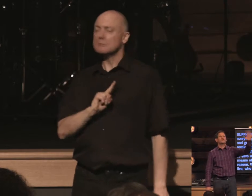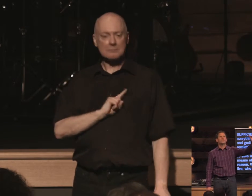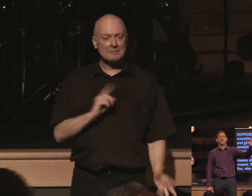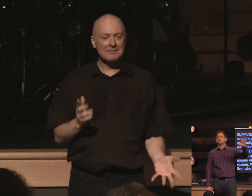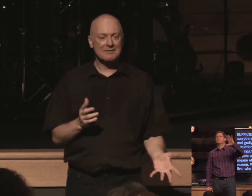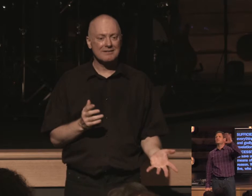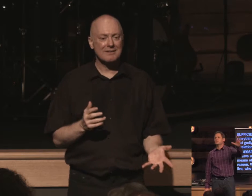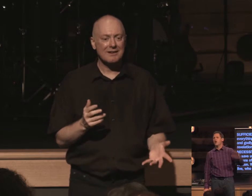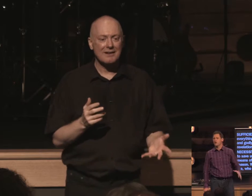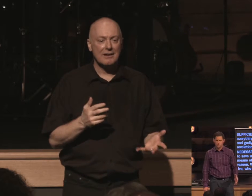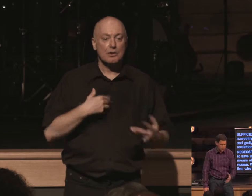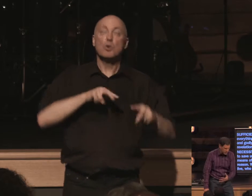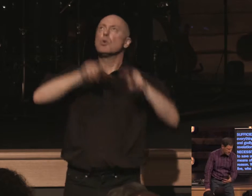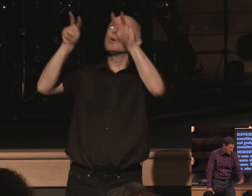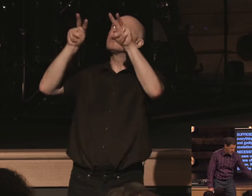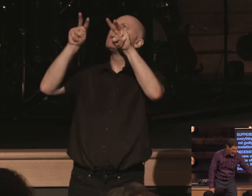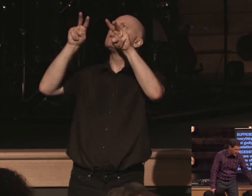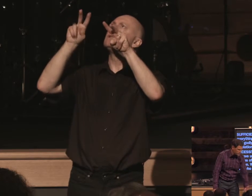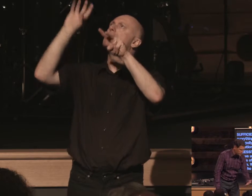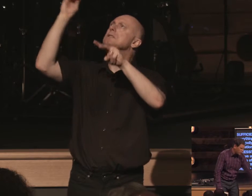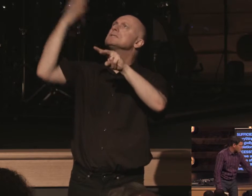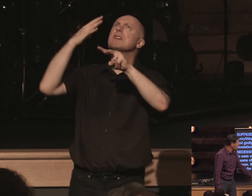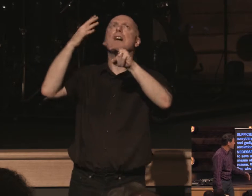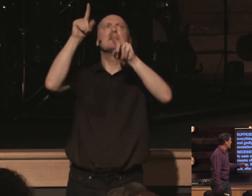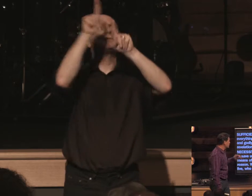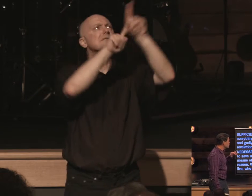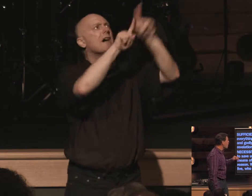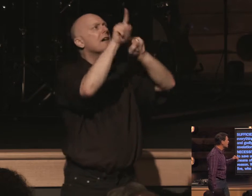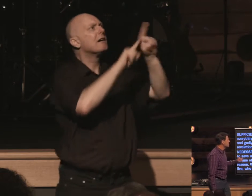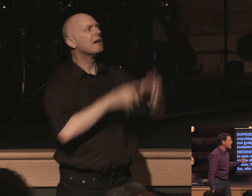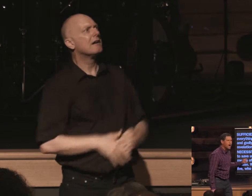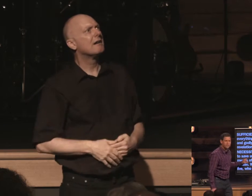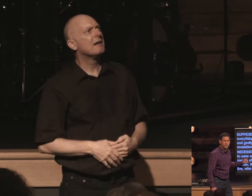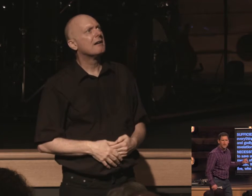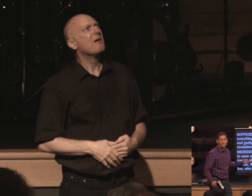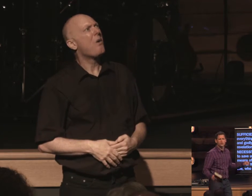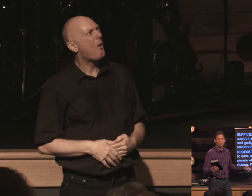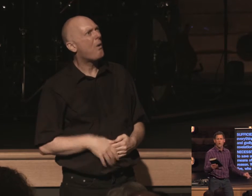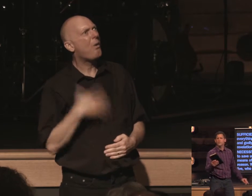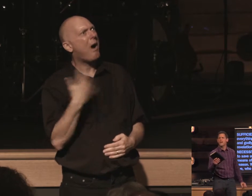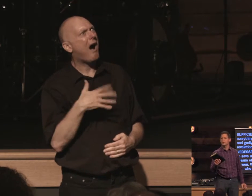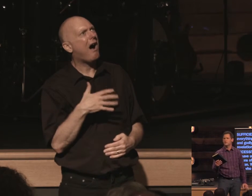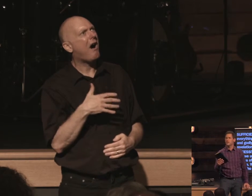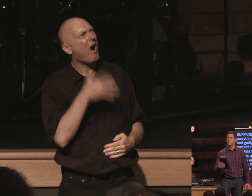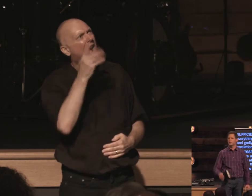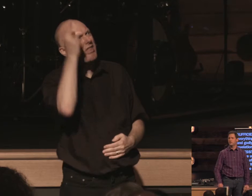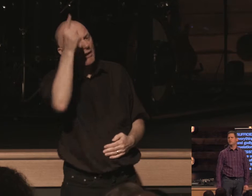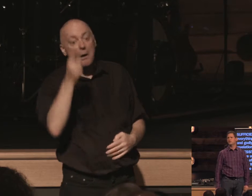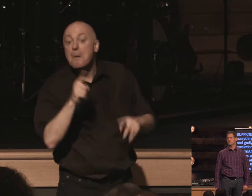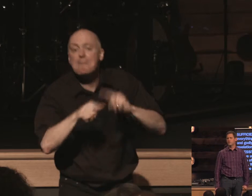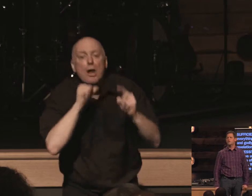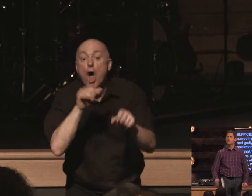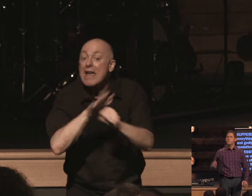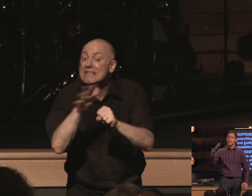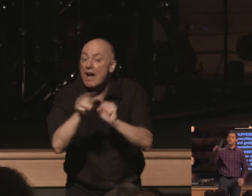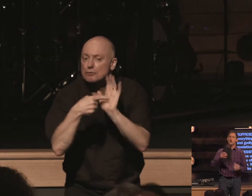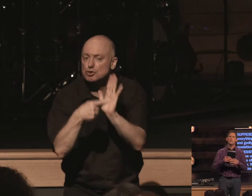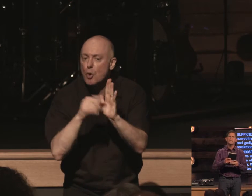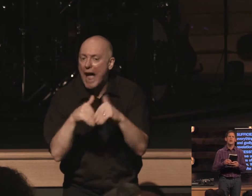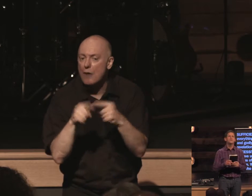the sun or seeing the stars or seeing insects walking the ground is not enough to show us how to be saved from our sin in jesus christ that's why we have